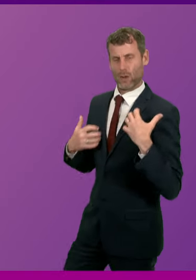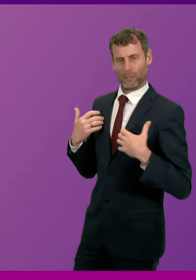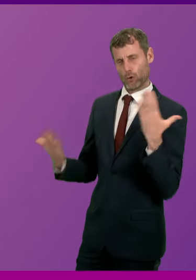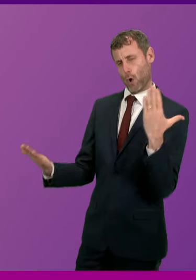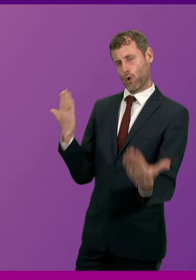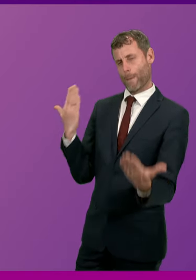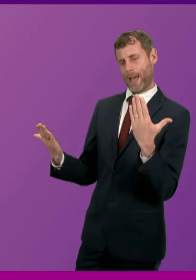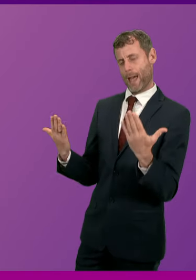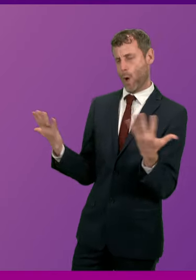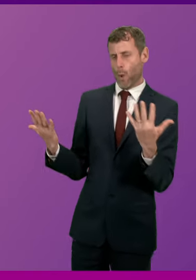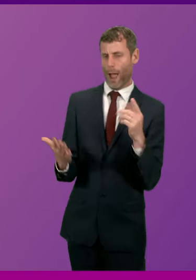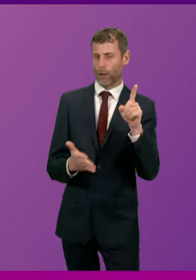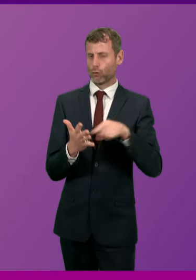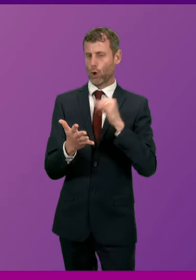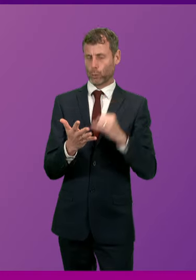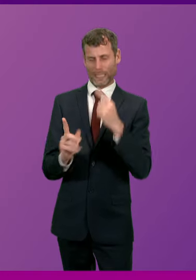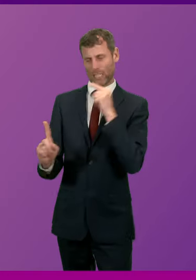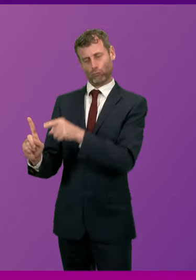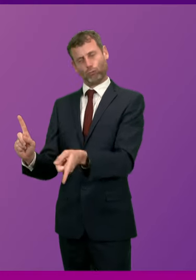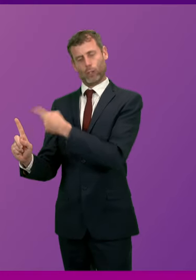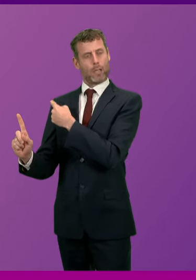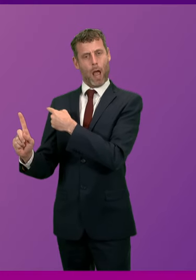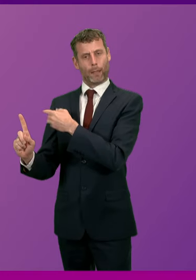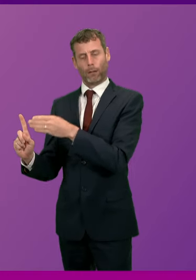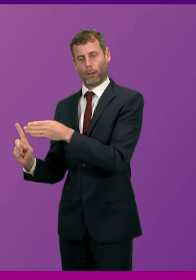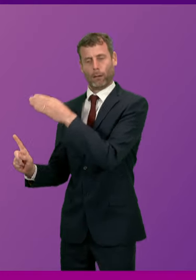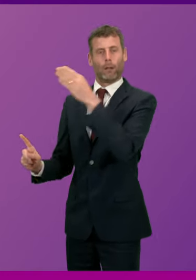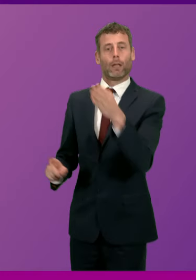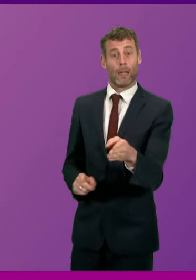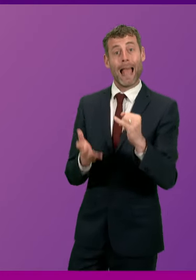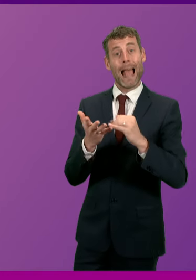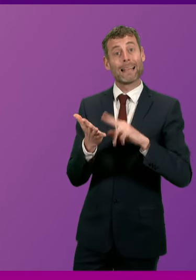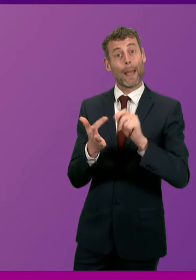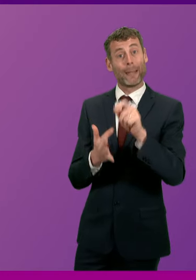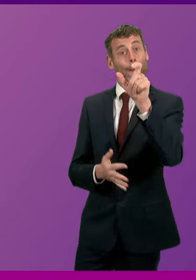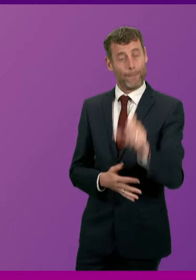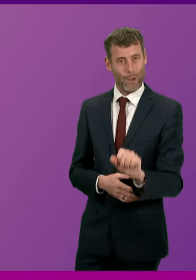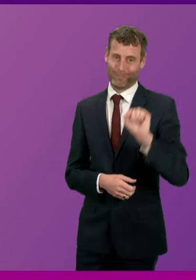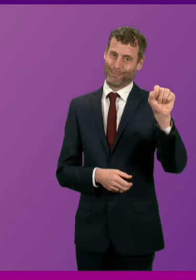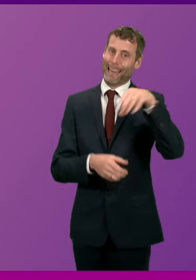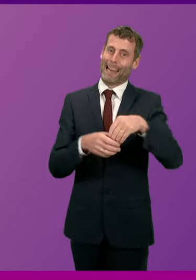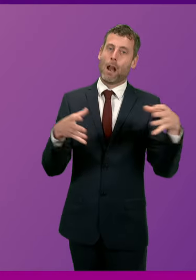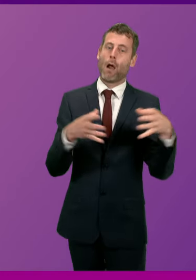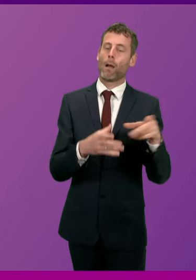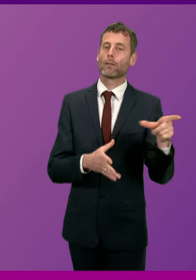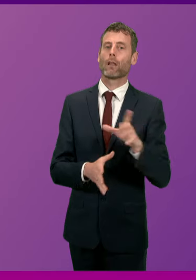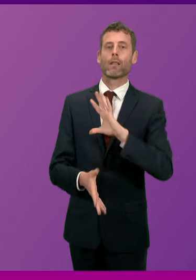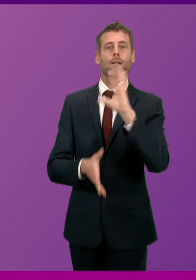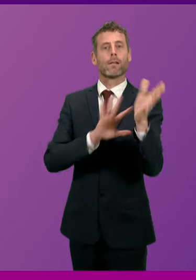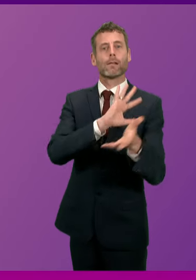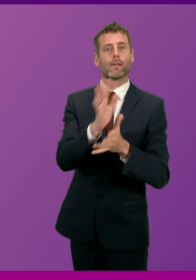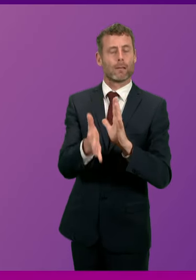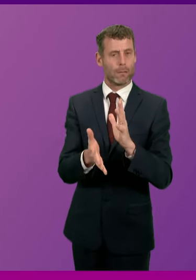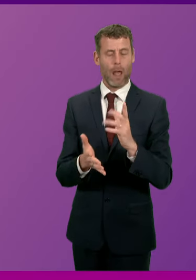Swinney? Where's he gone? When it doesn't involve someone in the SNP, John Swinney tries to talk like a man